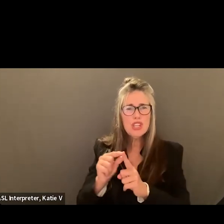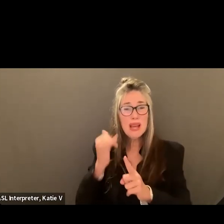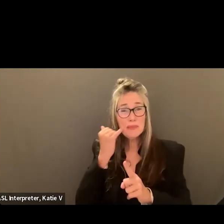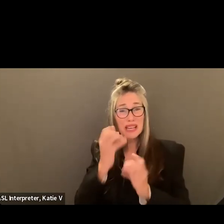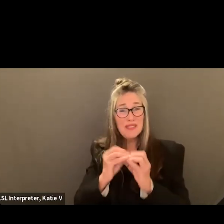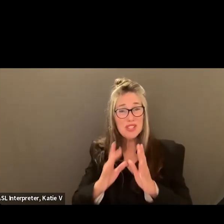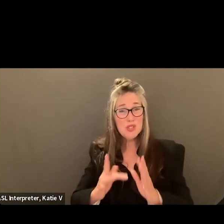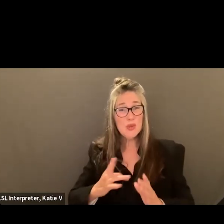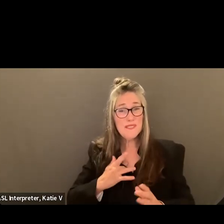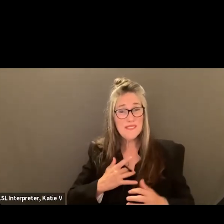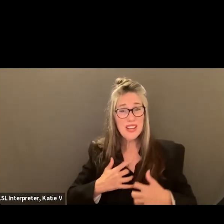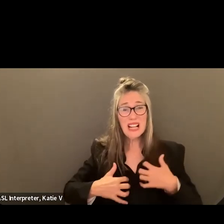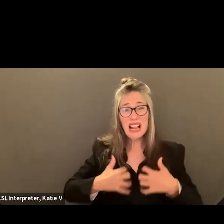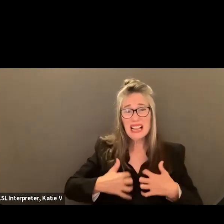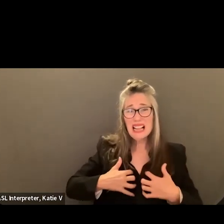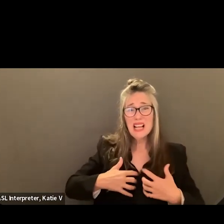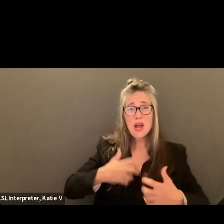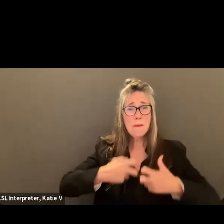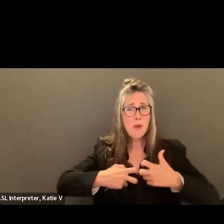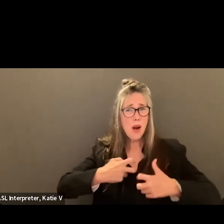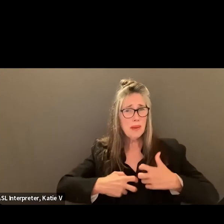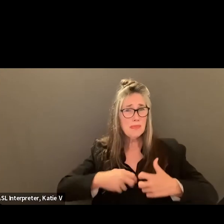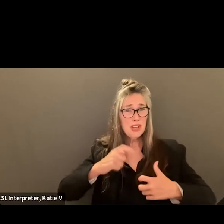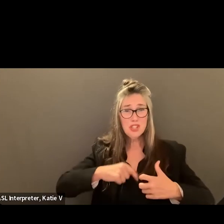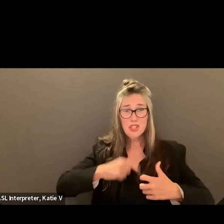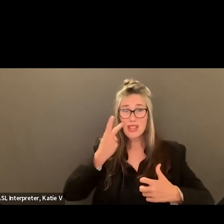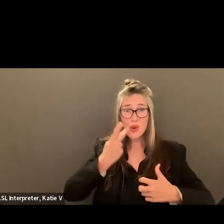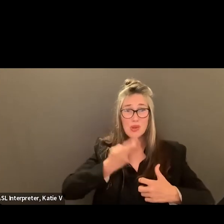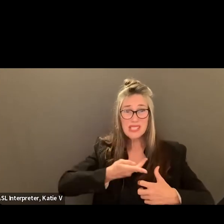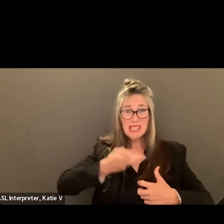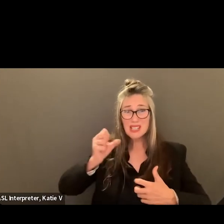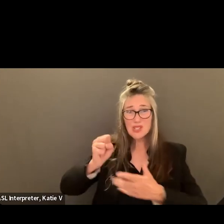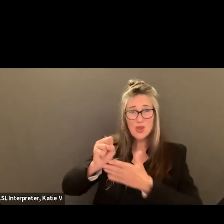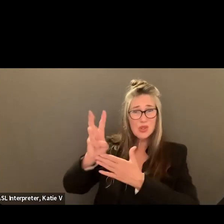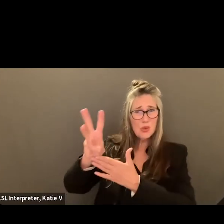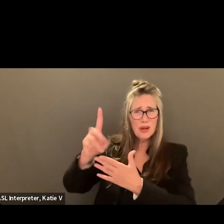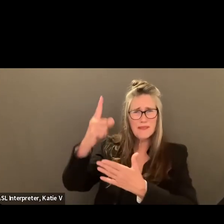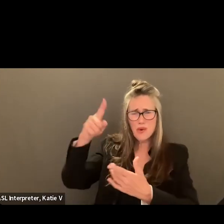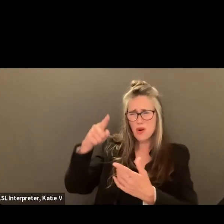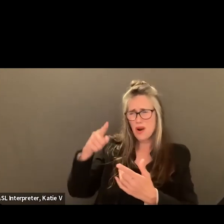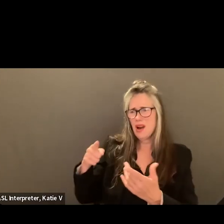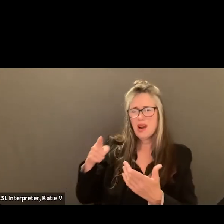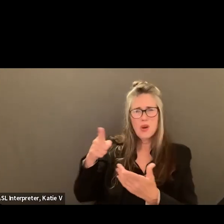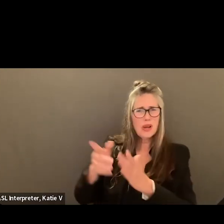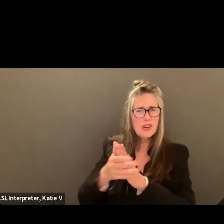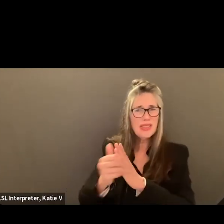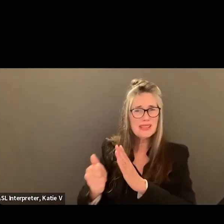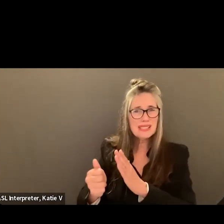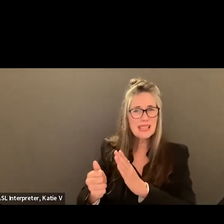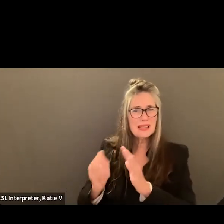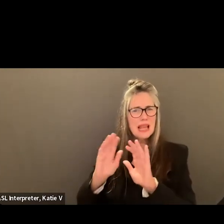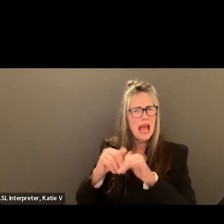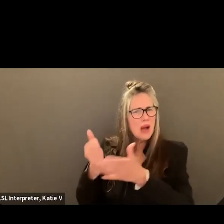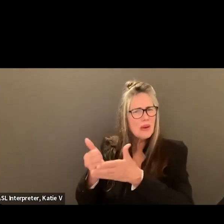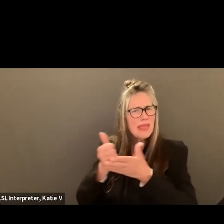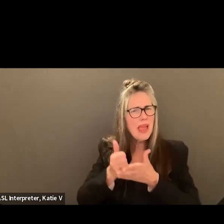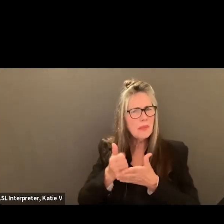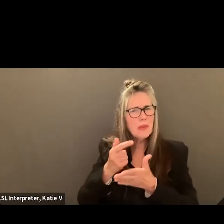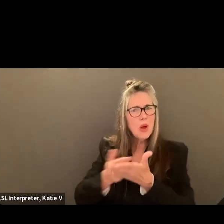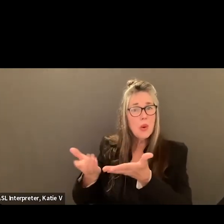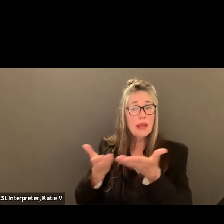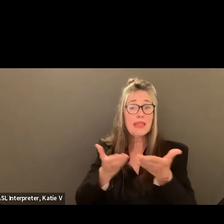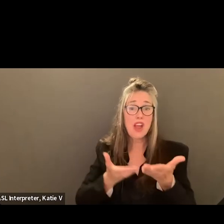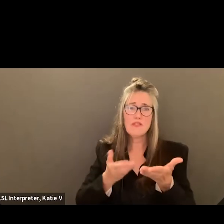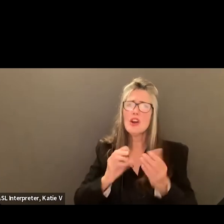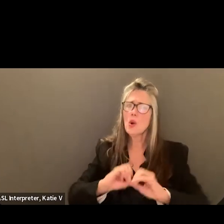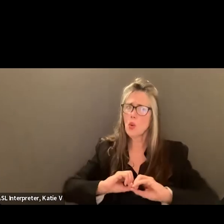certain way or having a certain problem, why should they go, should they go see this social worker? What are they there for? What are their skills? What are their, what are they there to offer? You know,